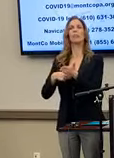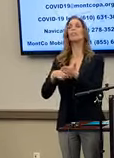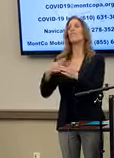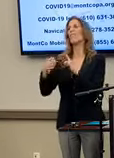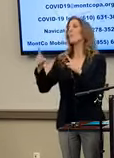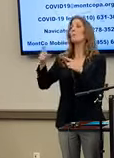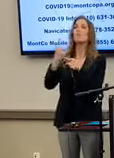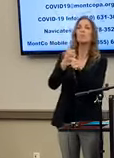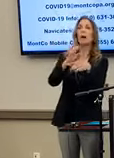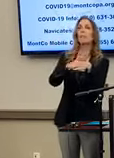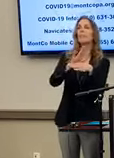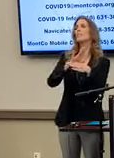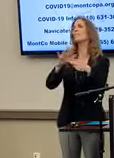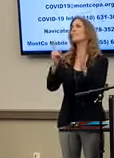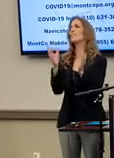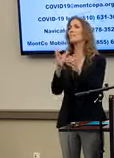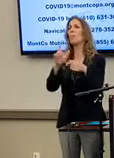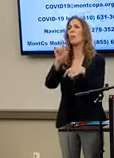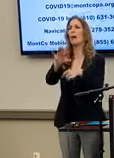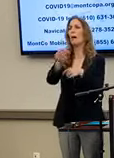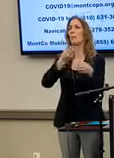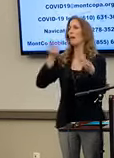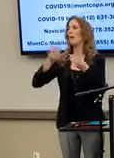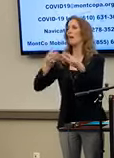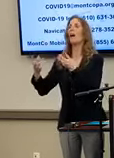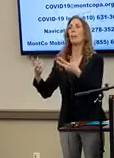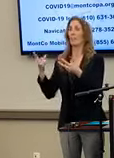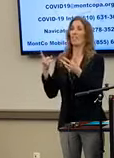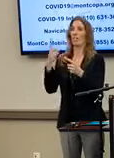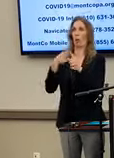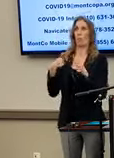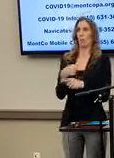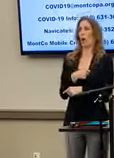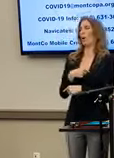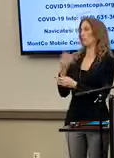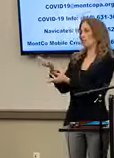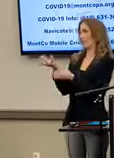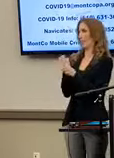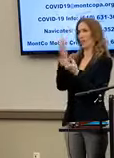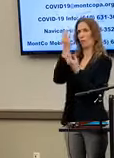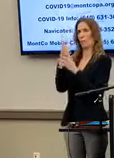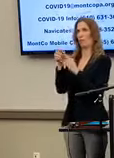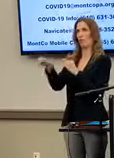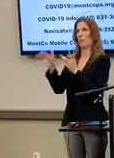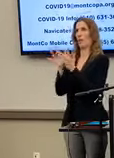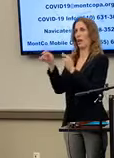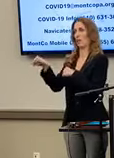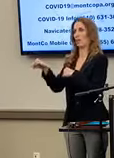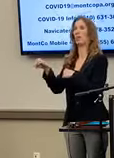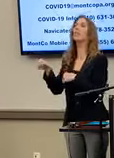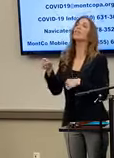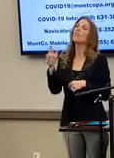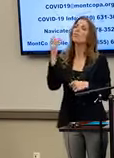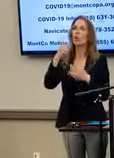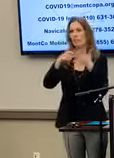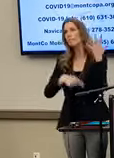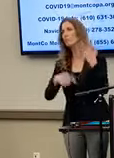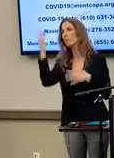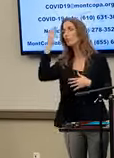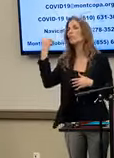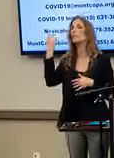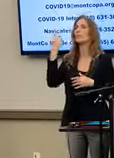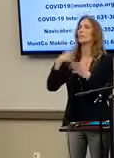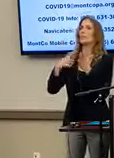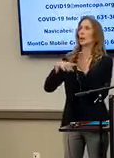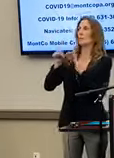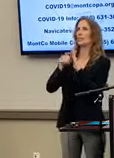labs, but that is where we get our numbers. So for all of these reasons, that's why we're seeing